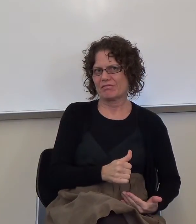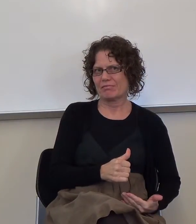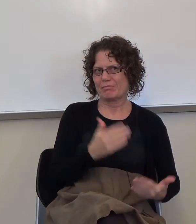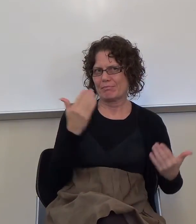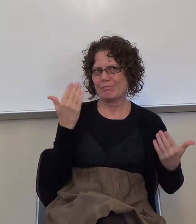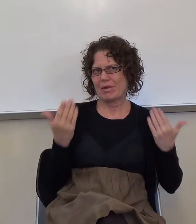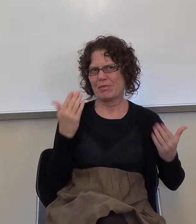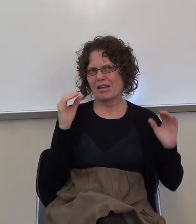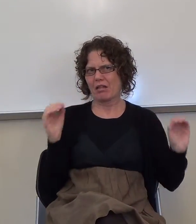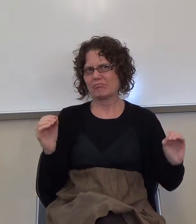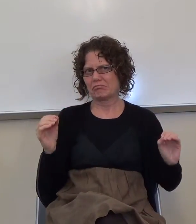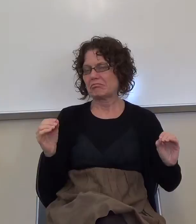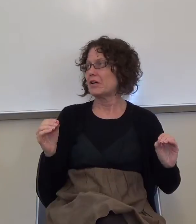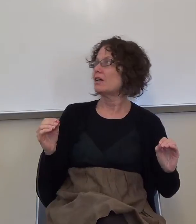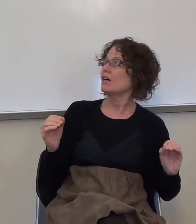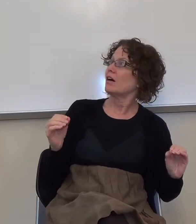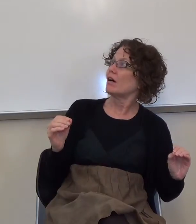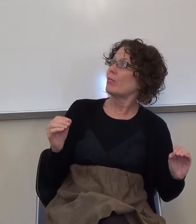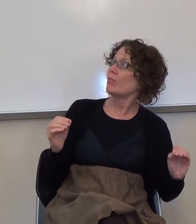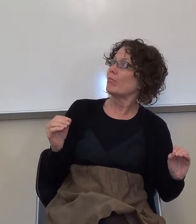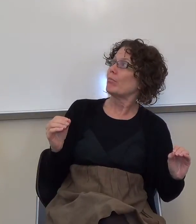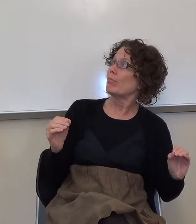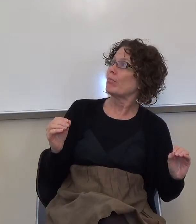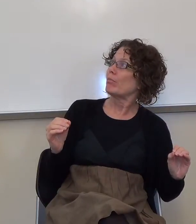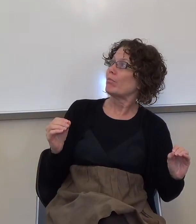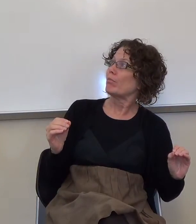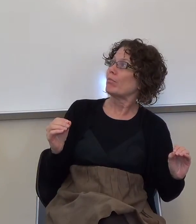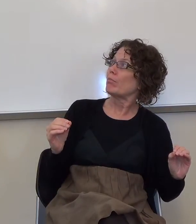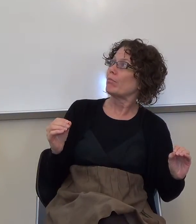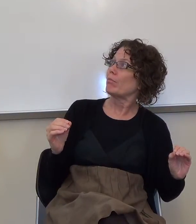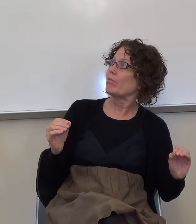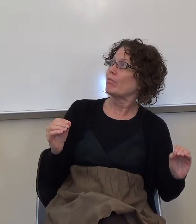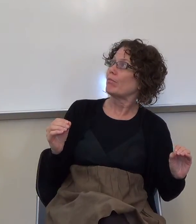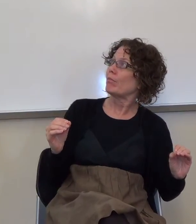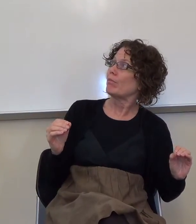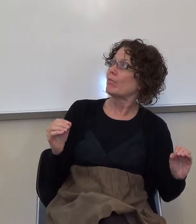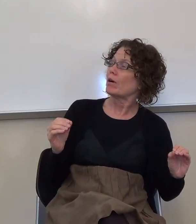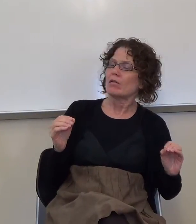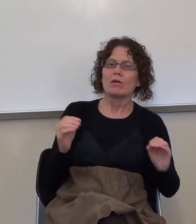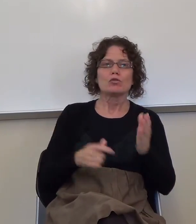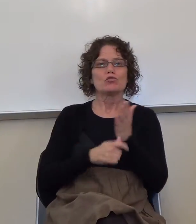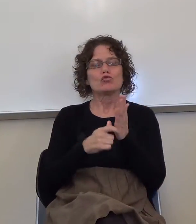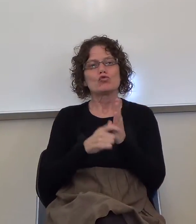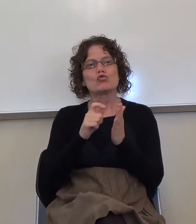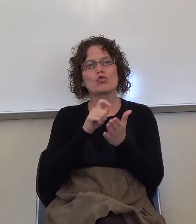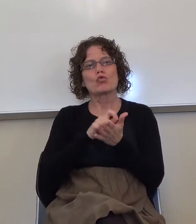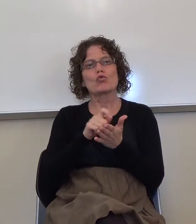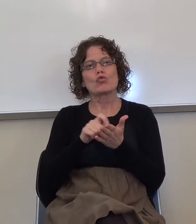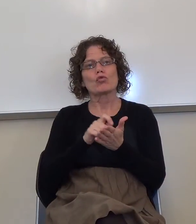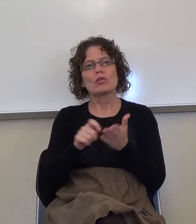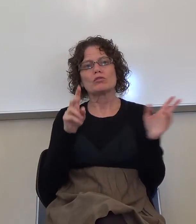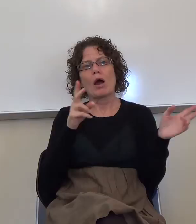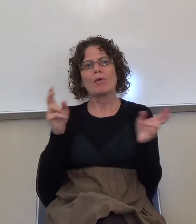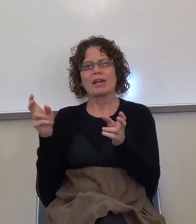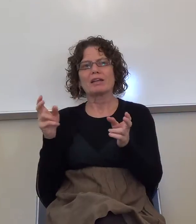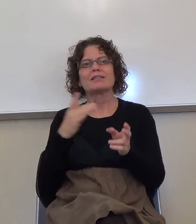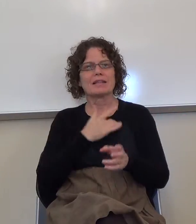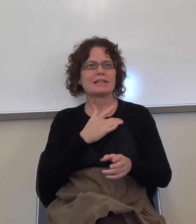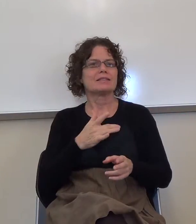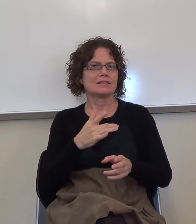here until here, but there will be handouts posted under the journal topic for the regular weeks. Okay? So this